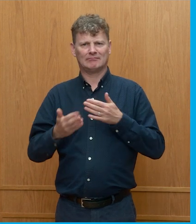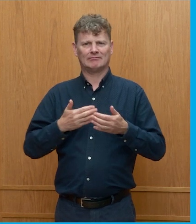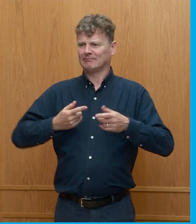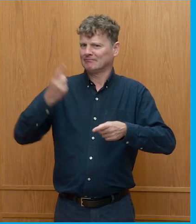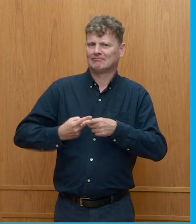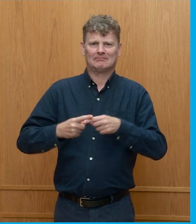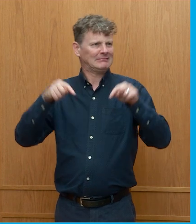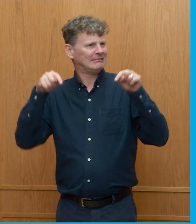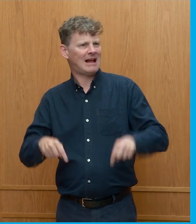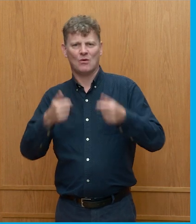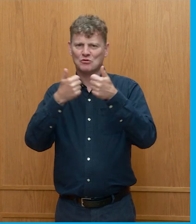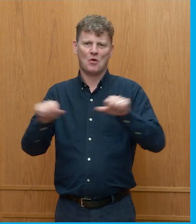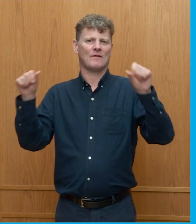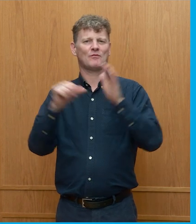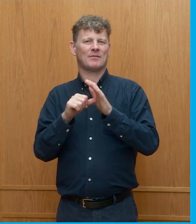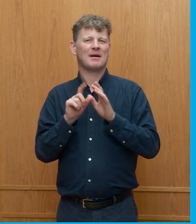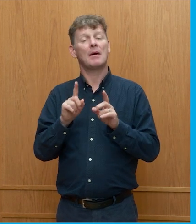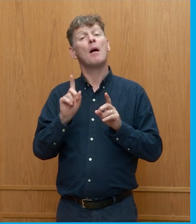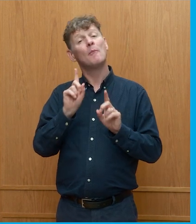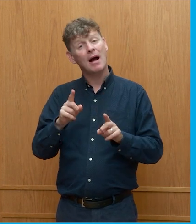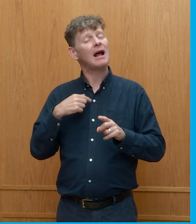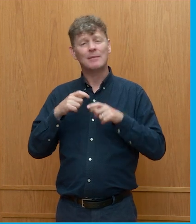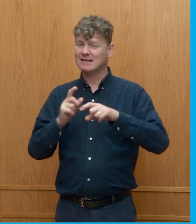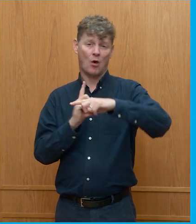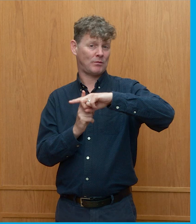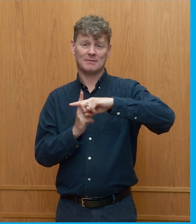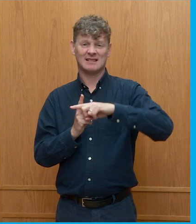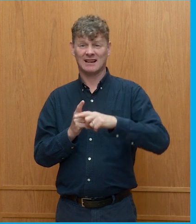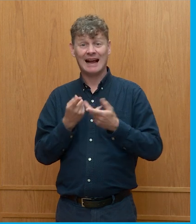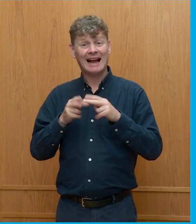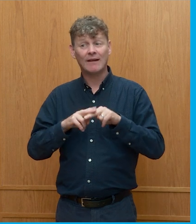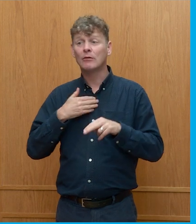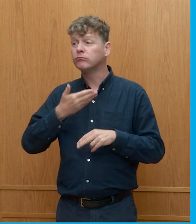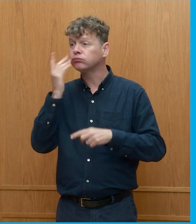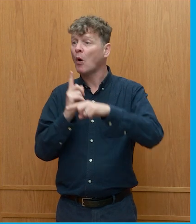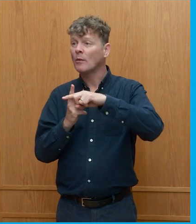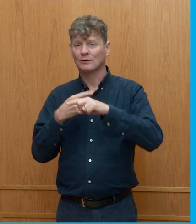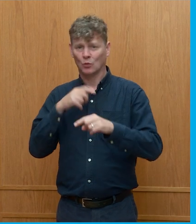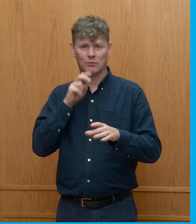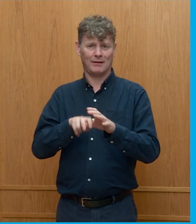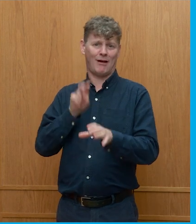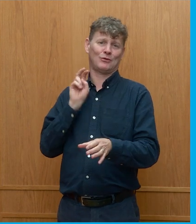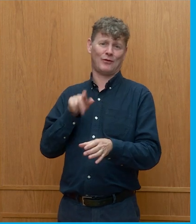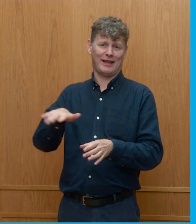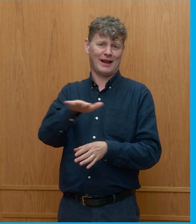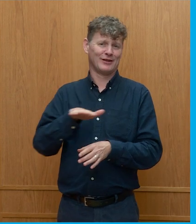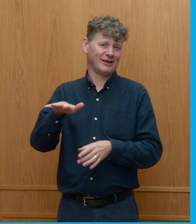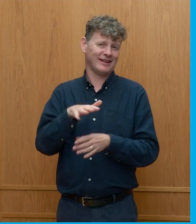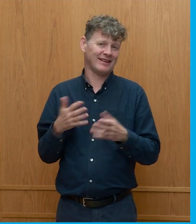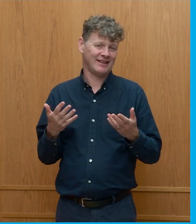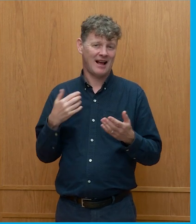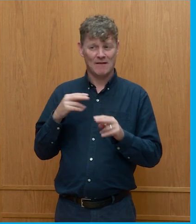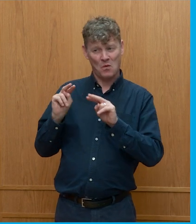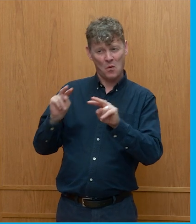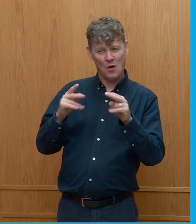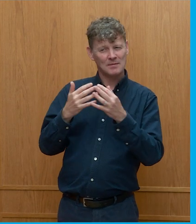I think I'm optimistic because I wouldn't still be in this space if I wasn't reasonably optimistic because I've watched lots of people